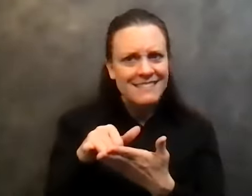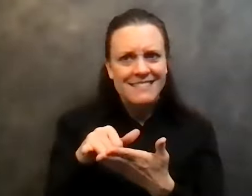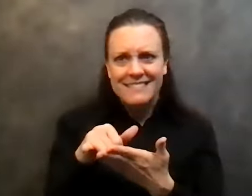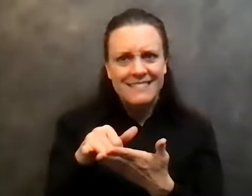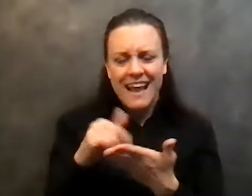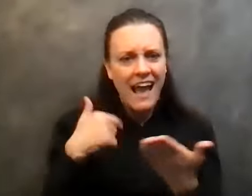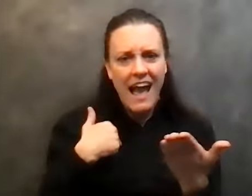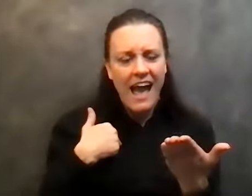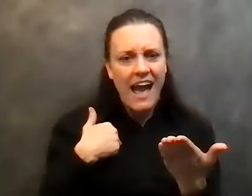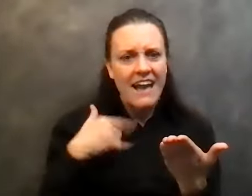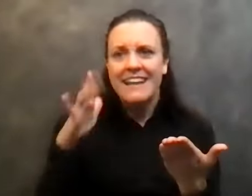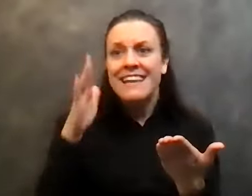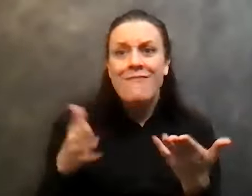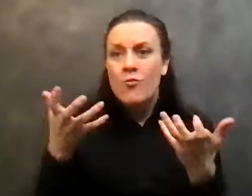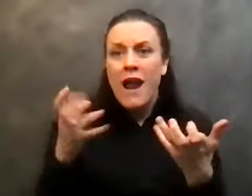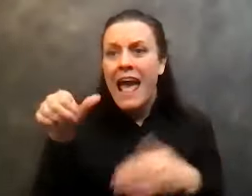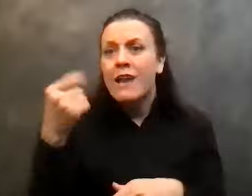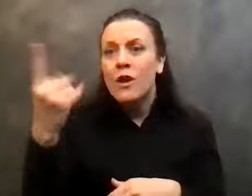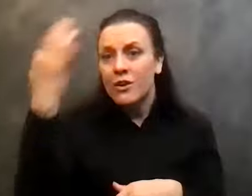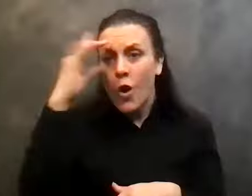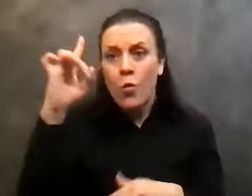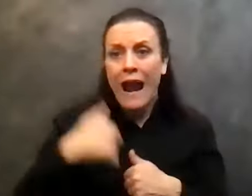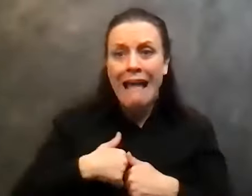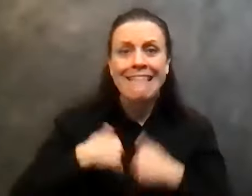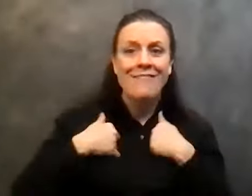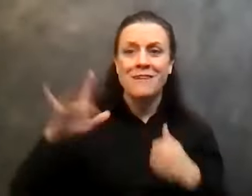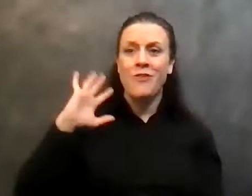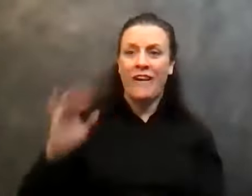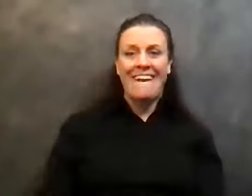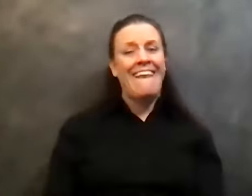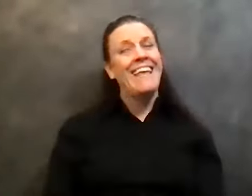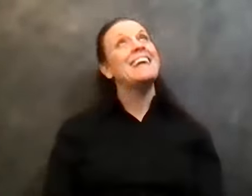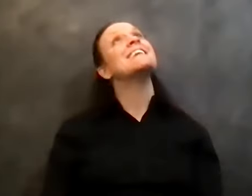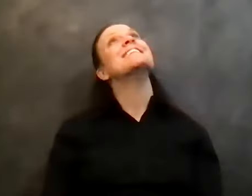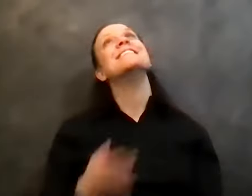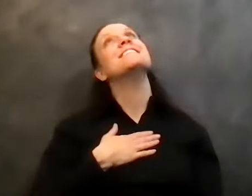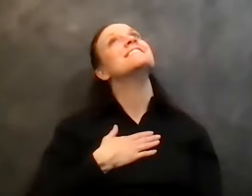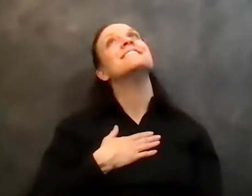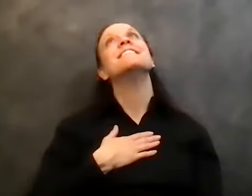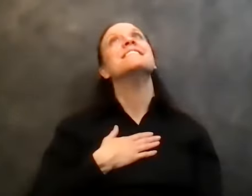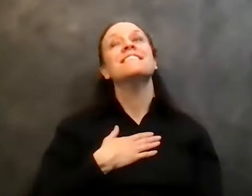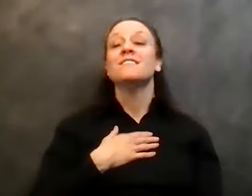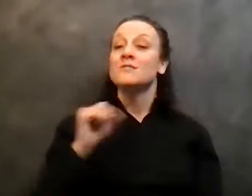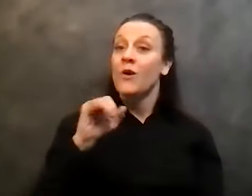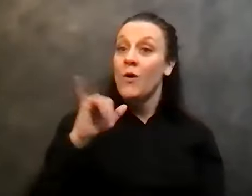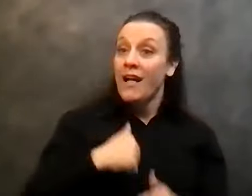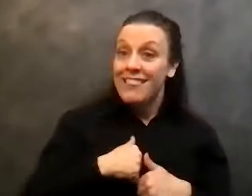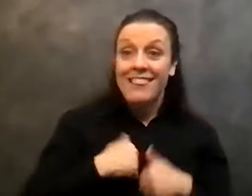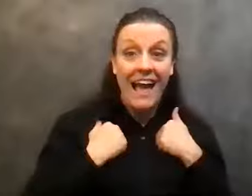I never wanted anybody to know where I lived, you know? So, so, so life, life has really taken on,